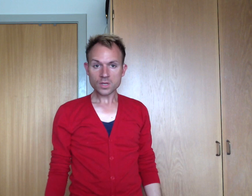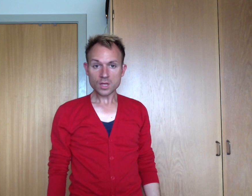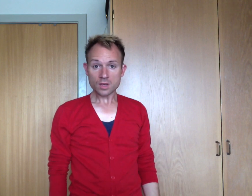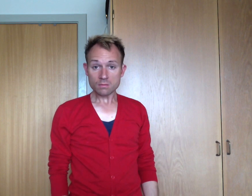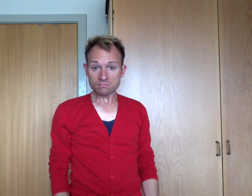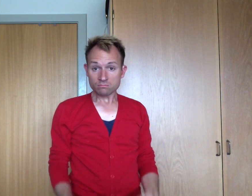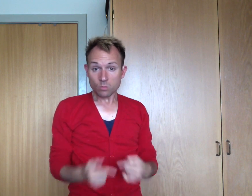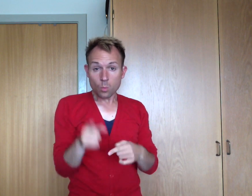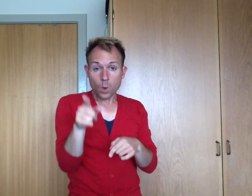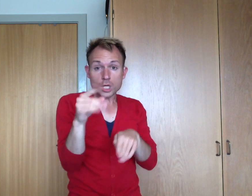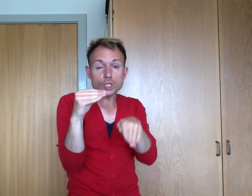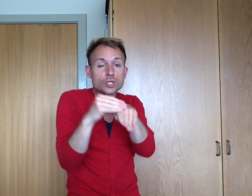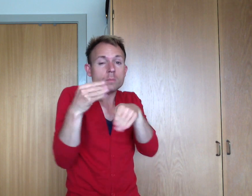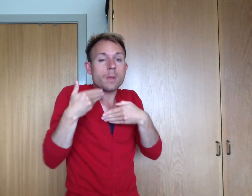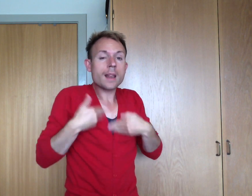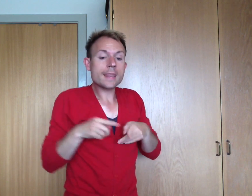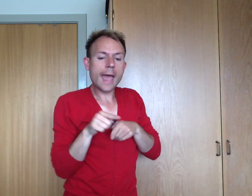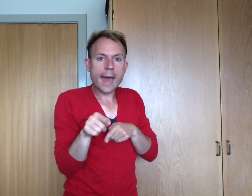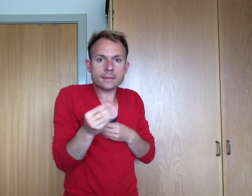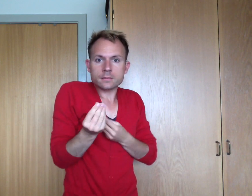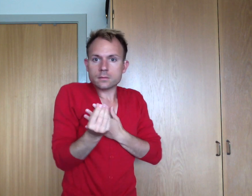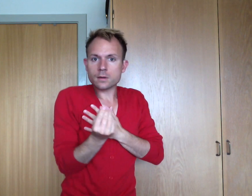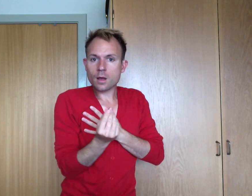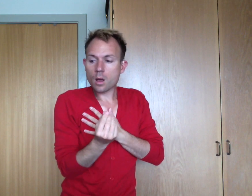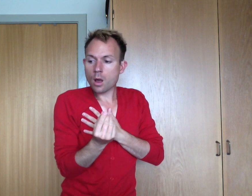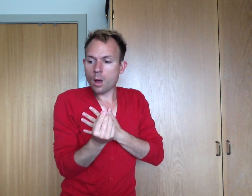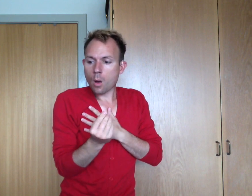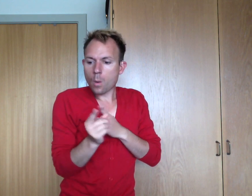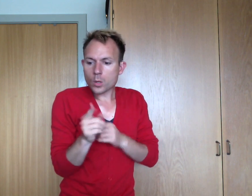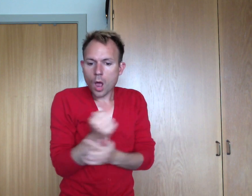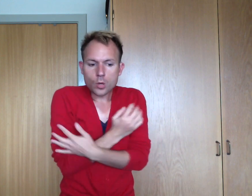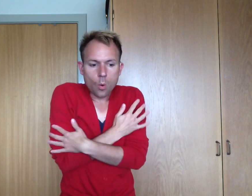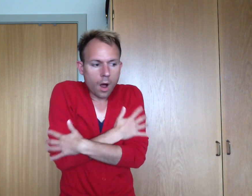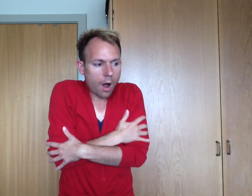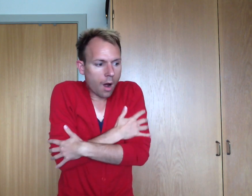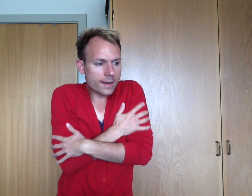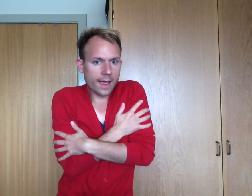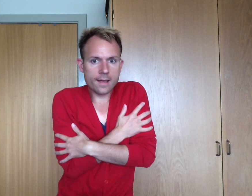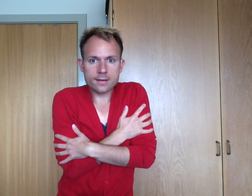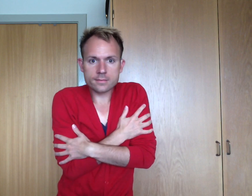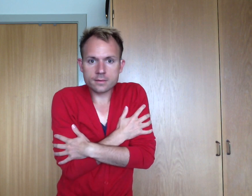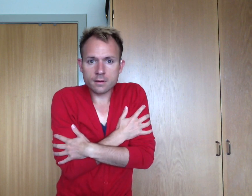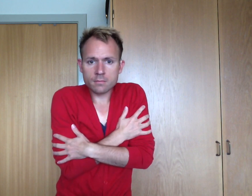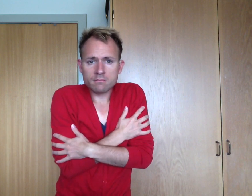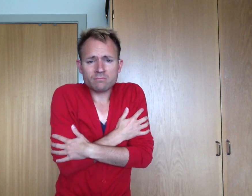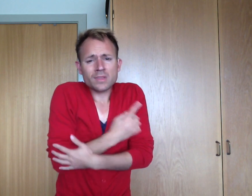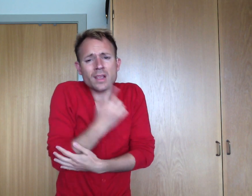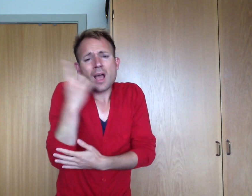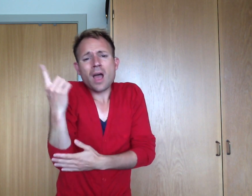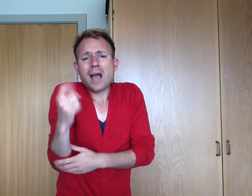When you touch me like this And you hold me like that I just have